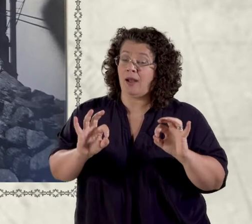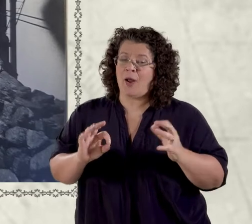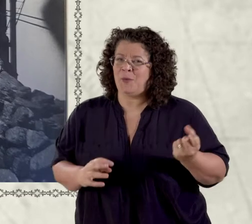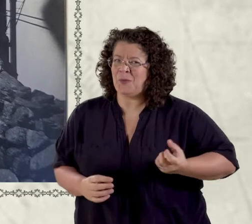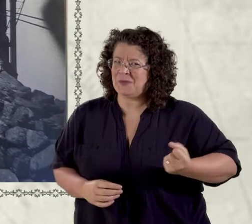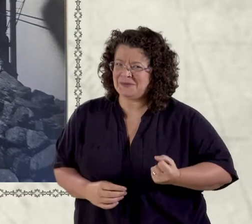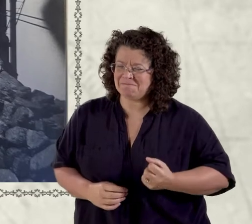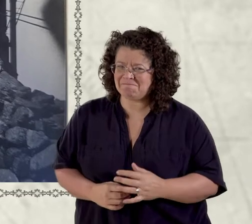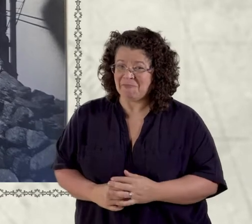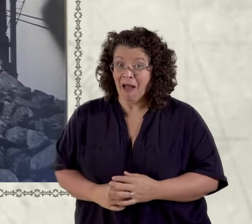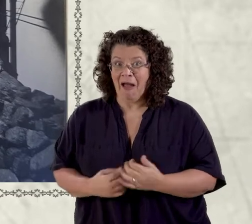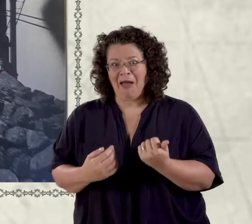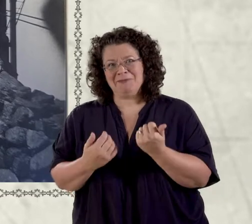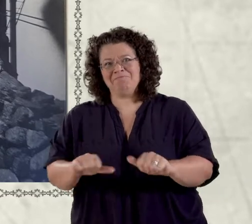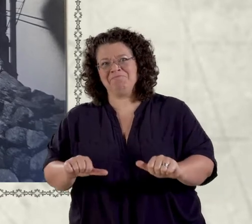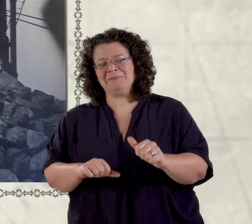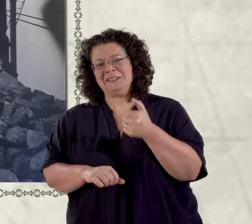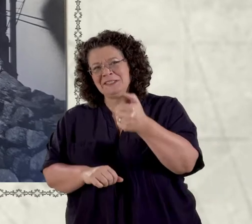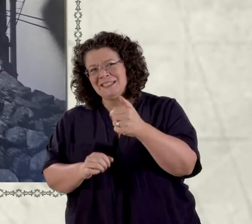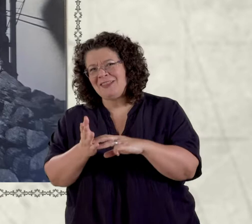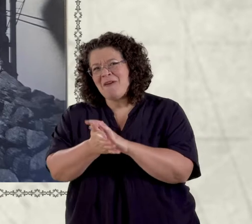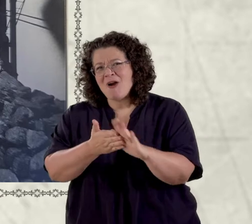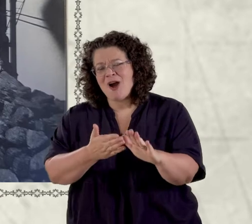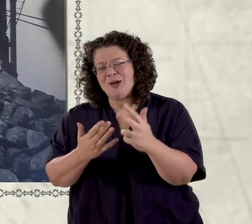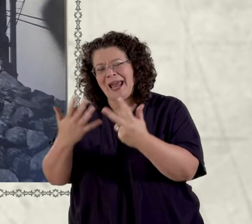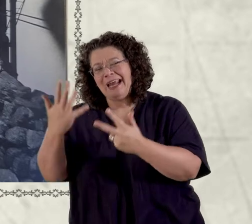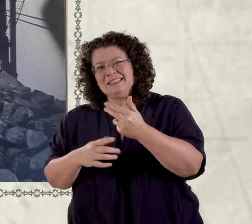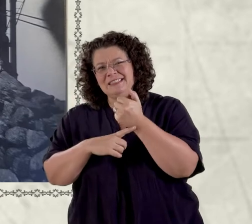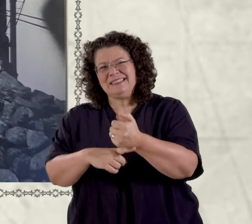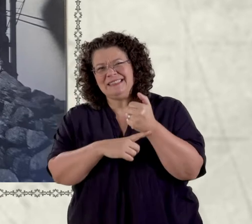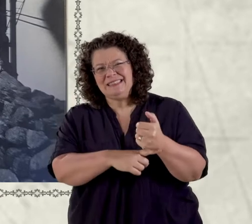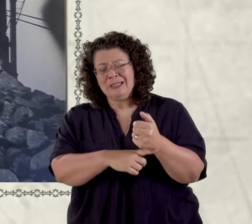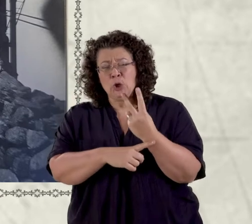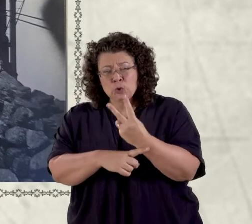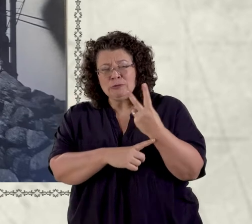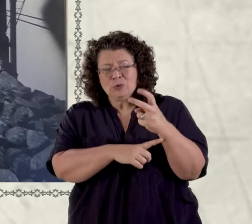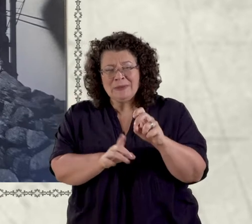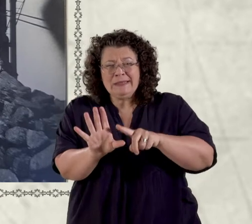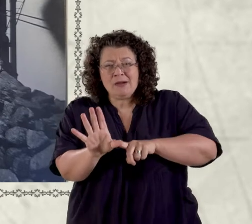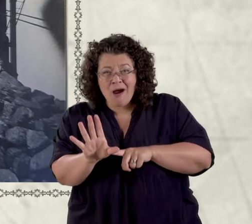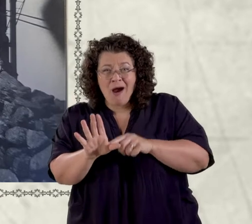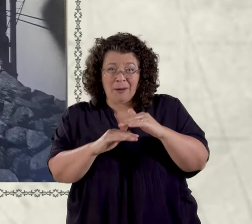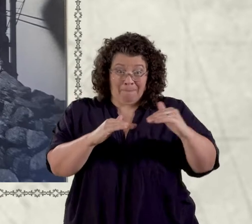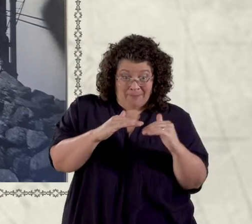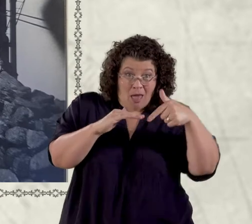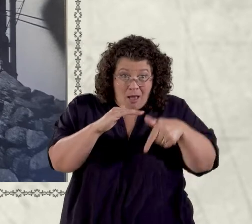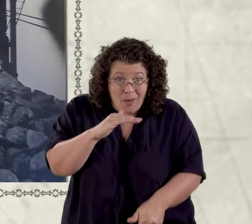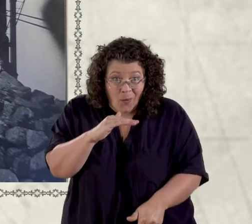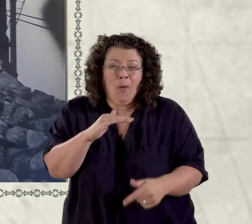6th of march 1866 220 yards below the ground we discovered the finest seam of